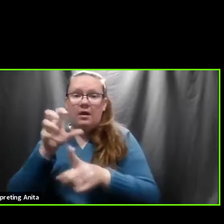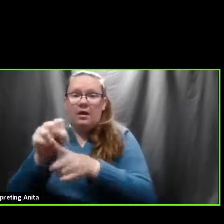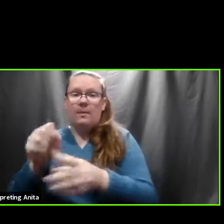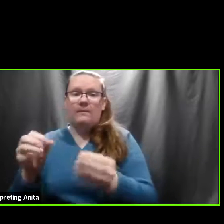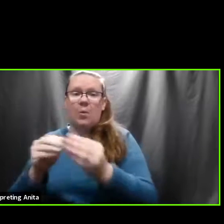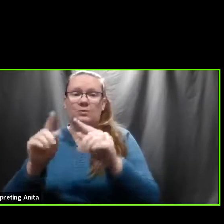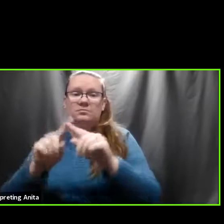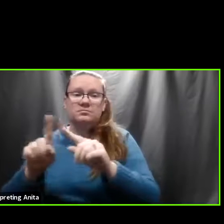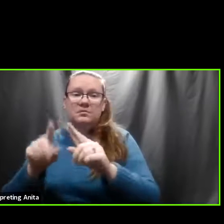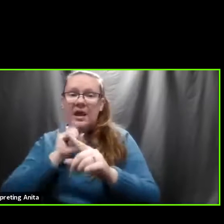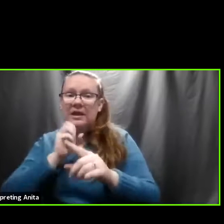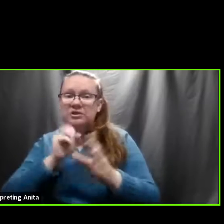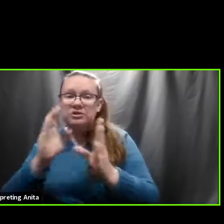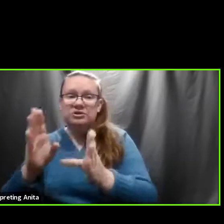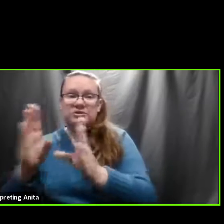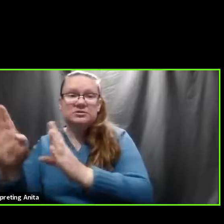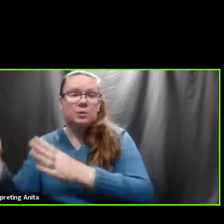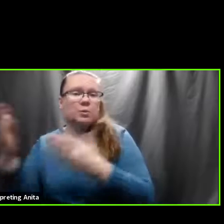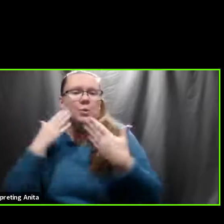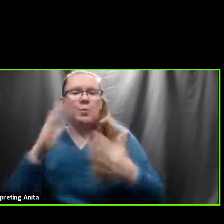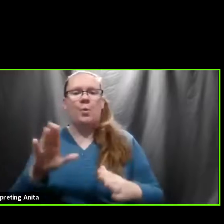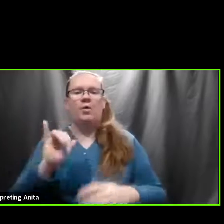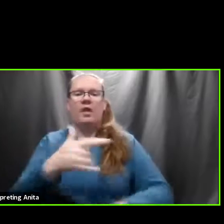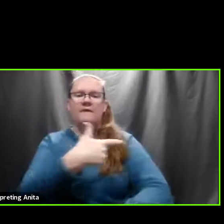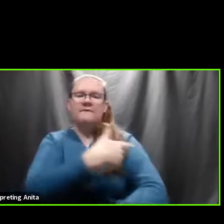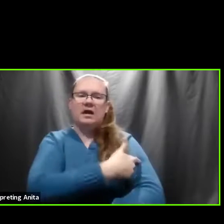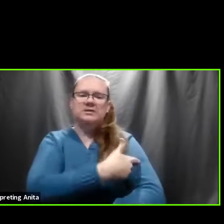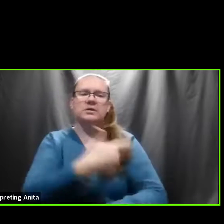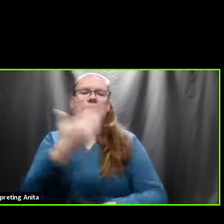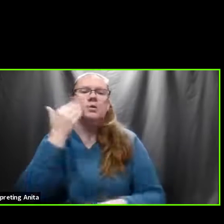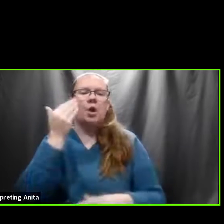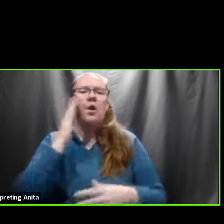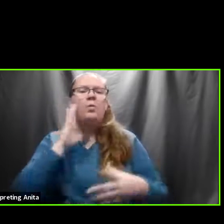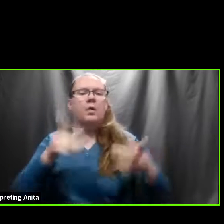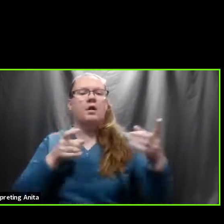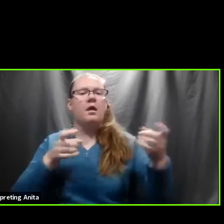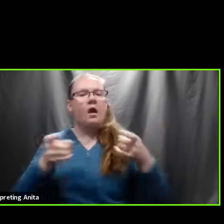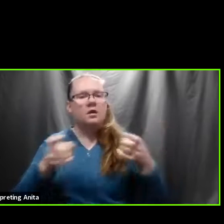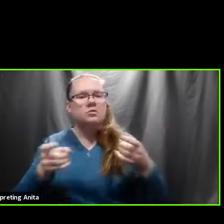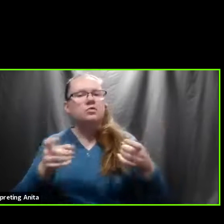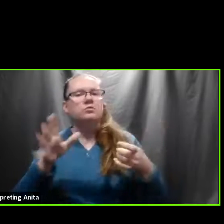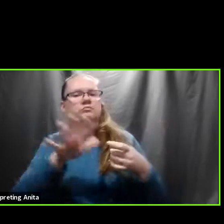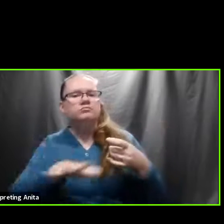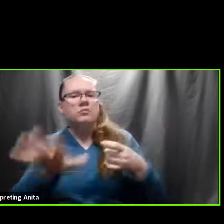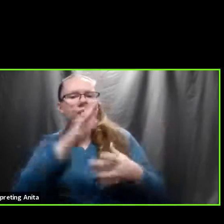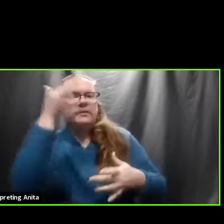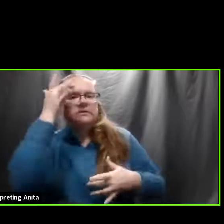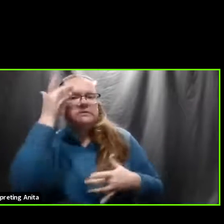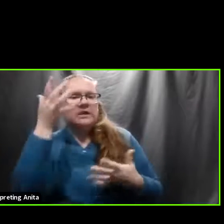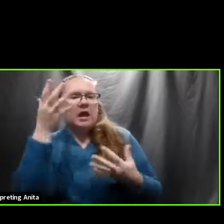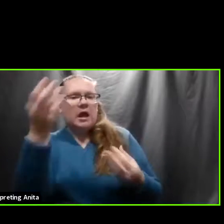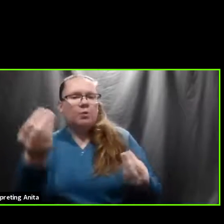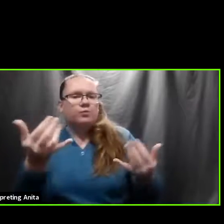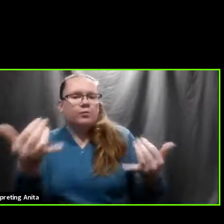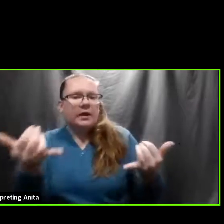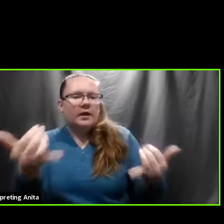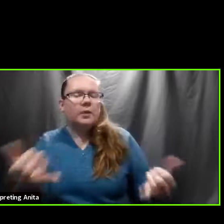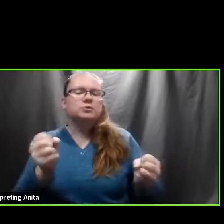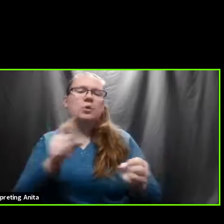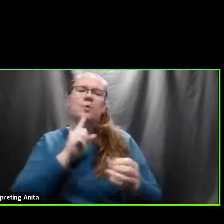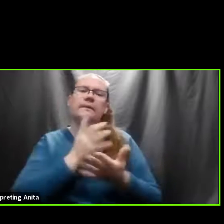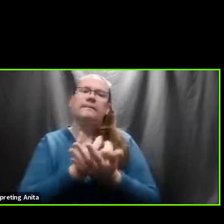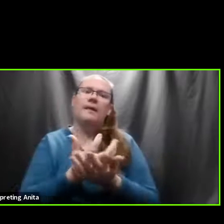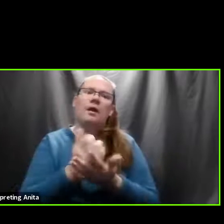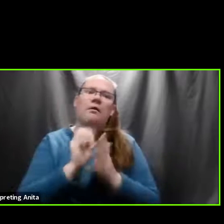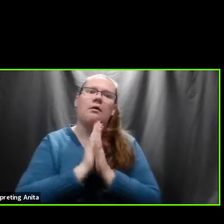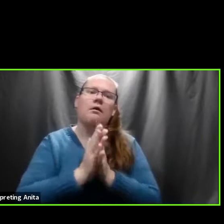Again, we know that the vaccine does handle right now the variants that are out there pretty well. So again, we implore everybody who can get